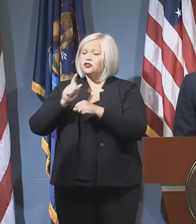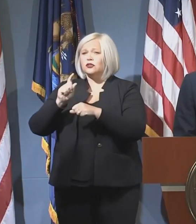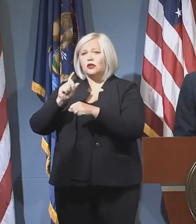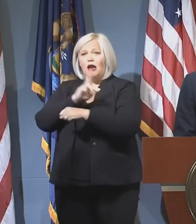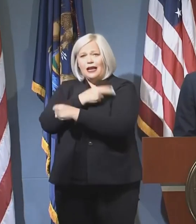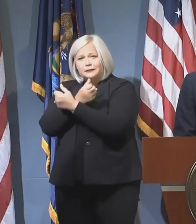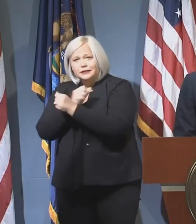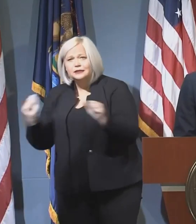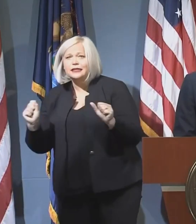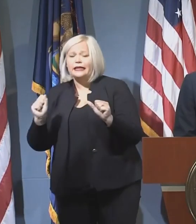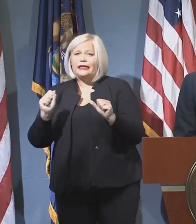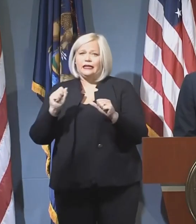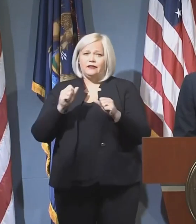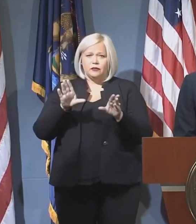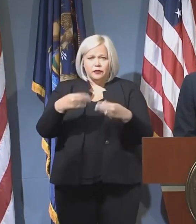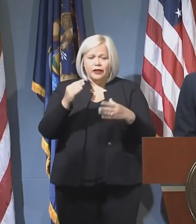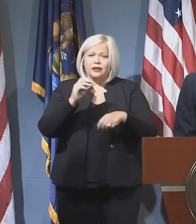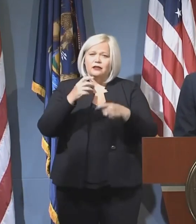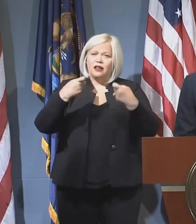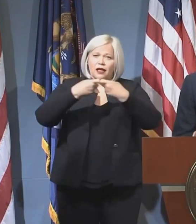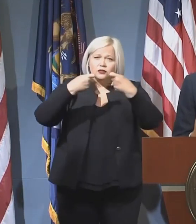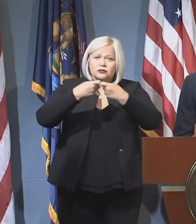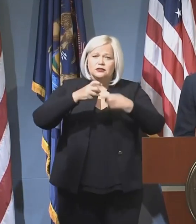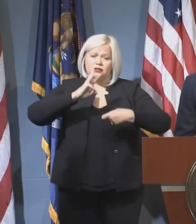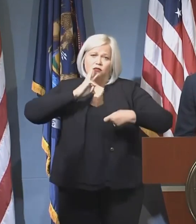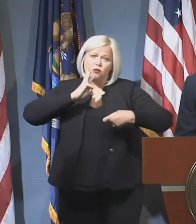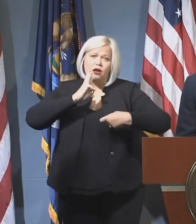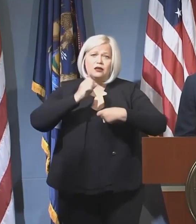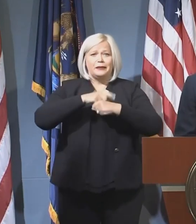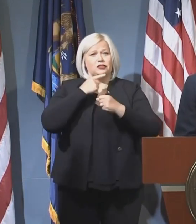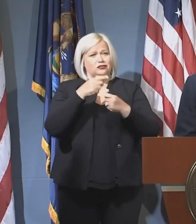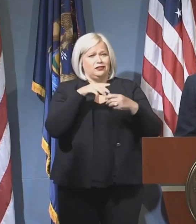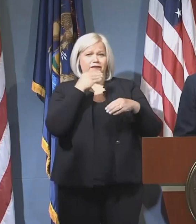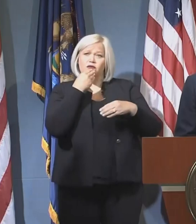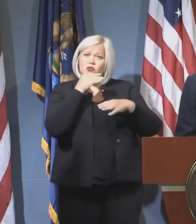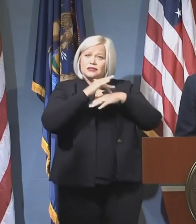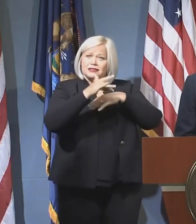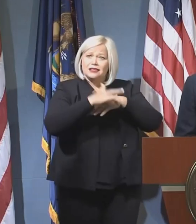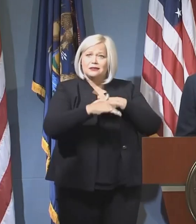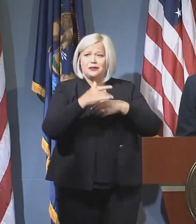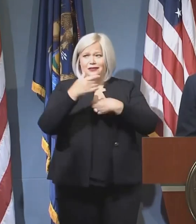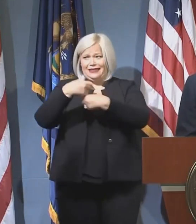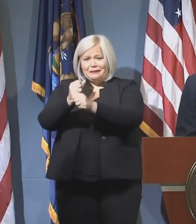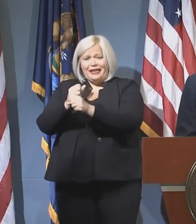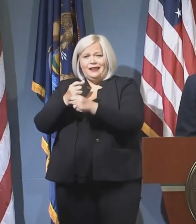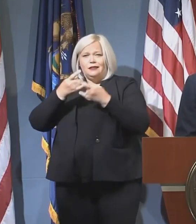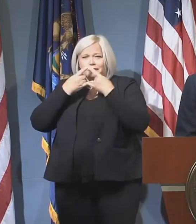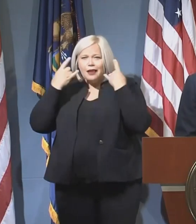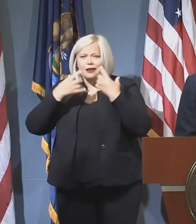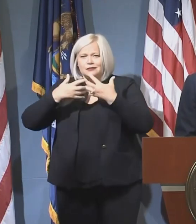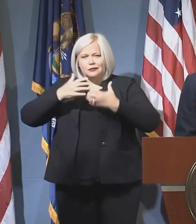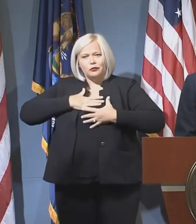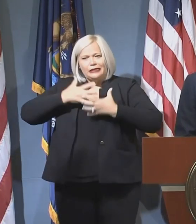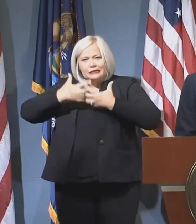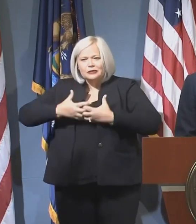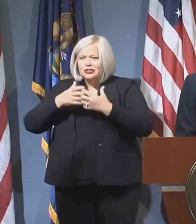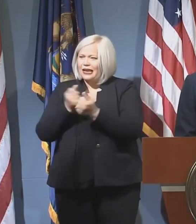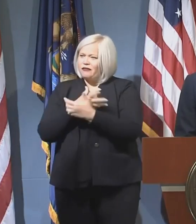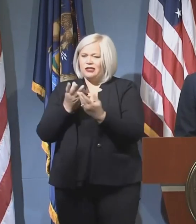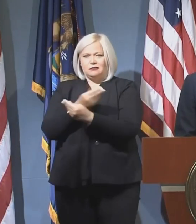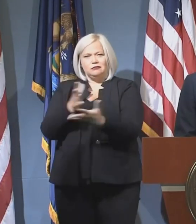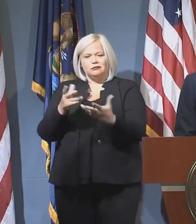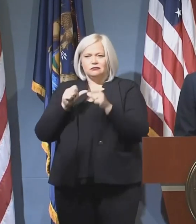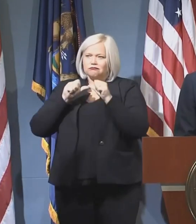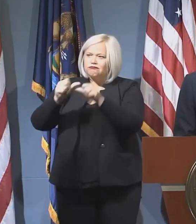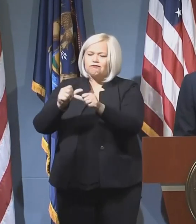flowing, they've helped us put food on the table, and they've manufactured and delivered ventilators and masks to those on the front lines battling